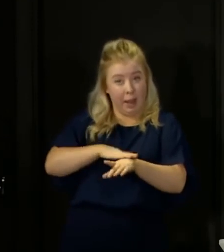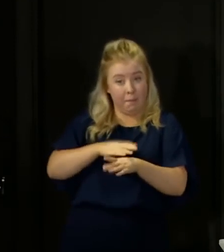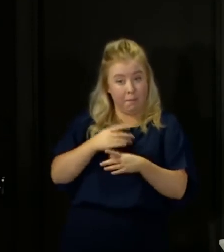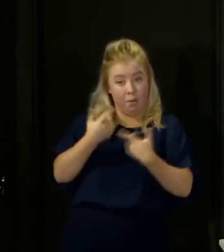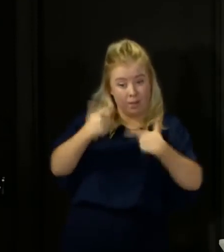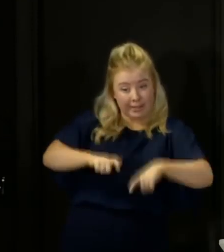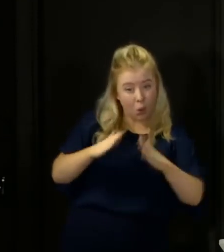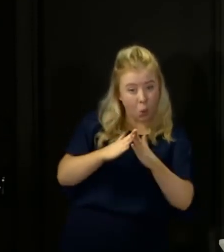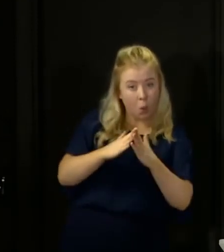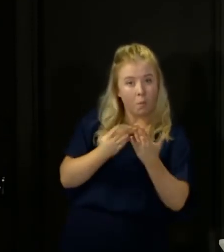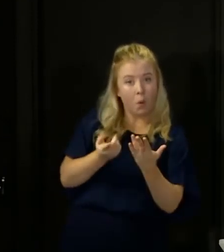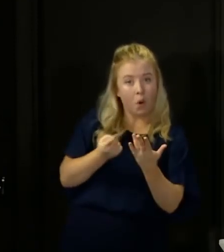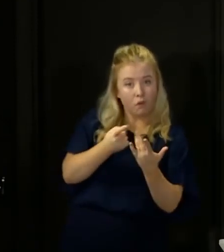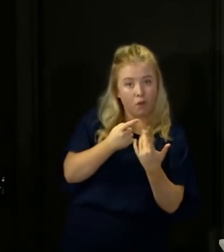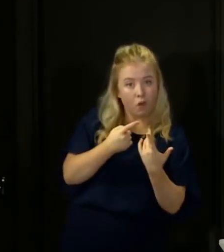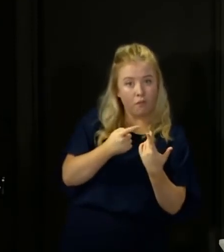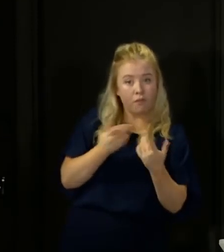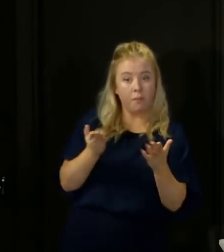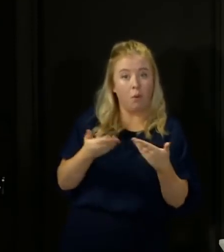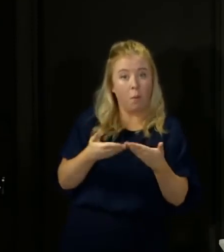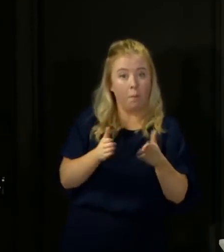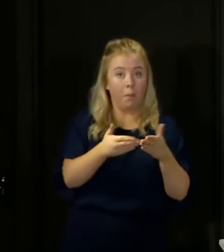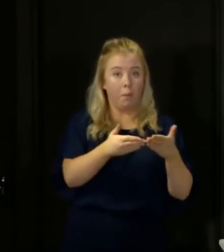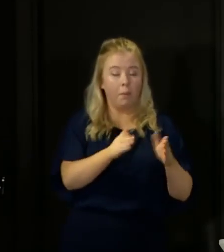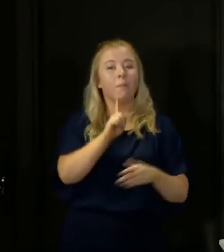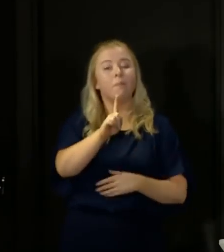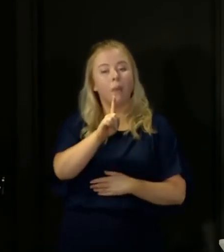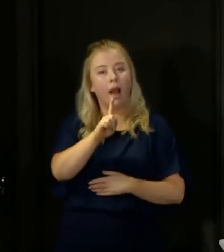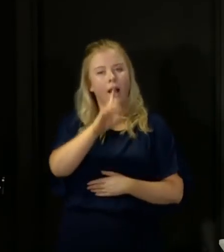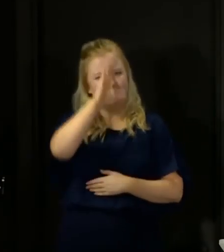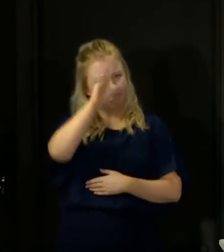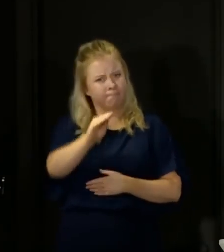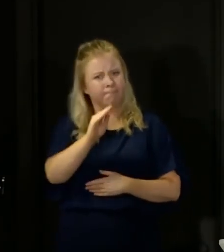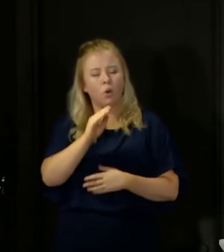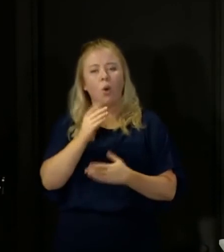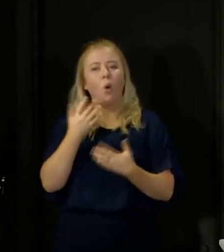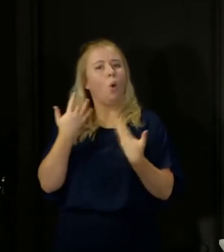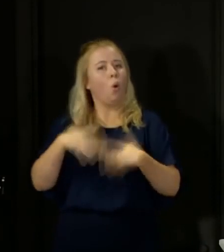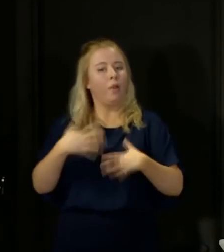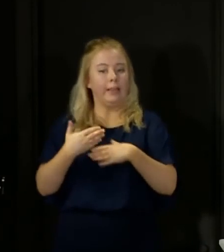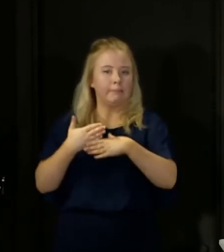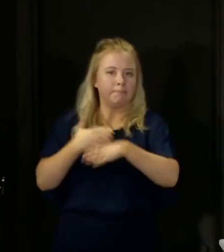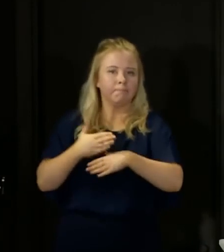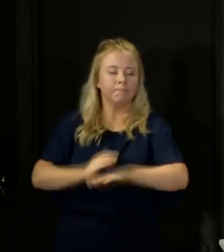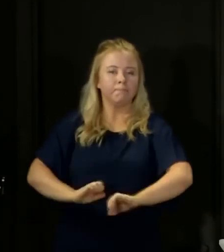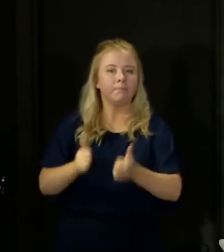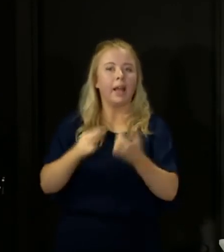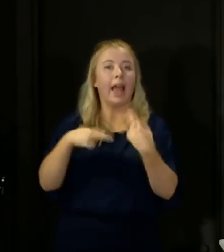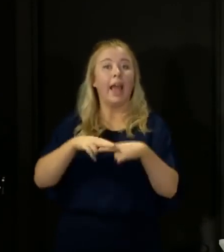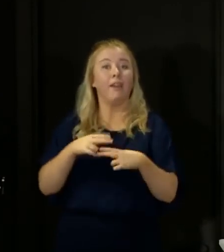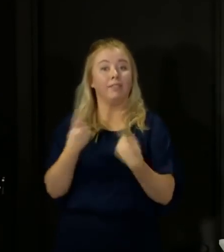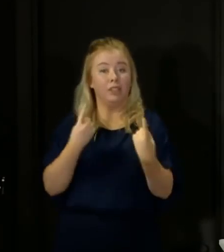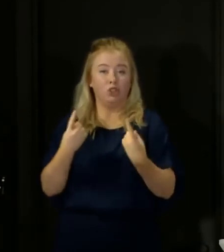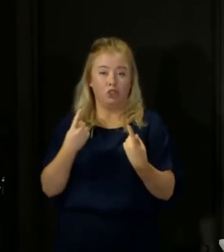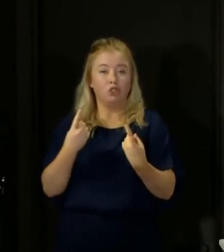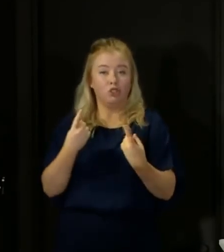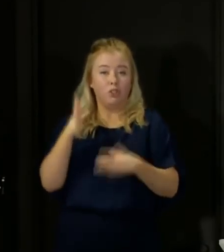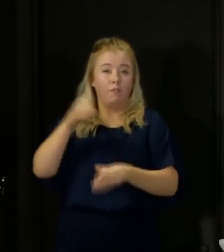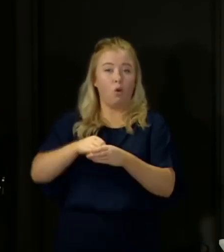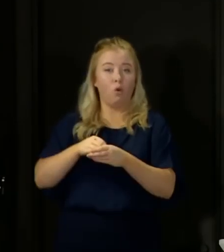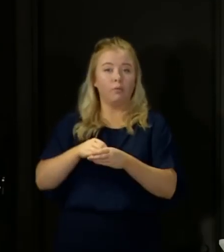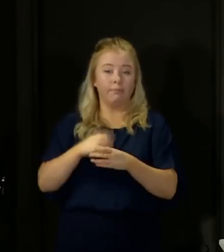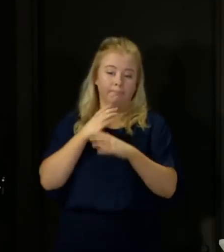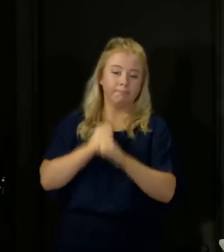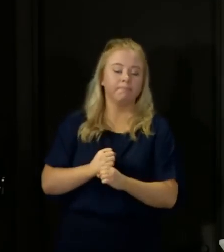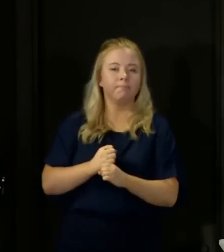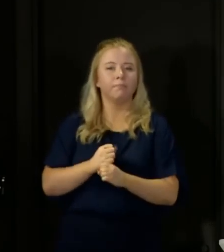need to stress today that it will only be effective if we all play our part. So today I want to briefly set out what the capacity of